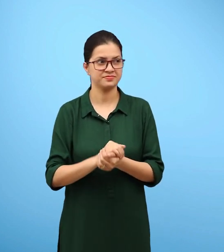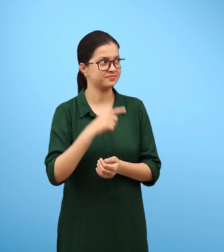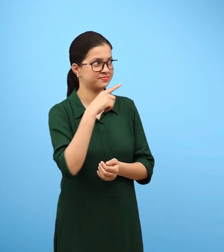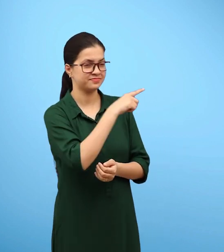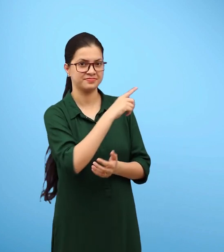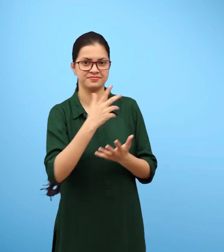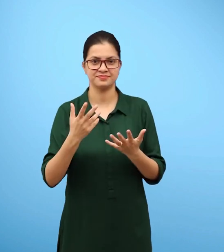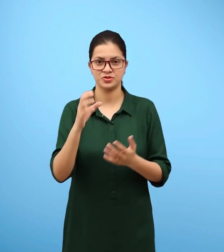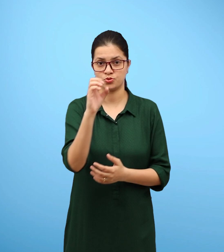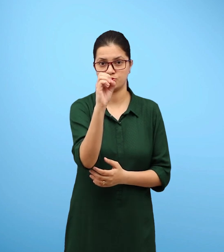Oxygen